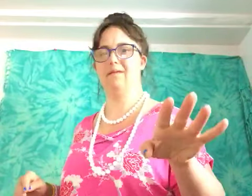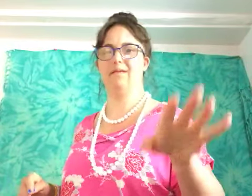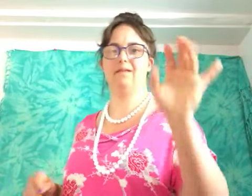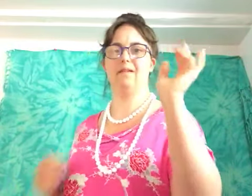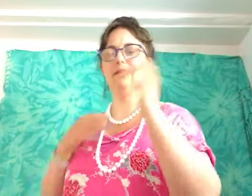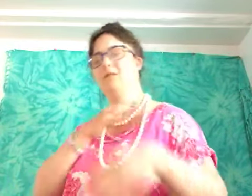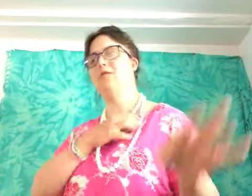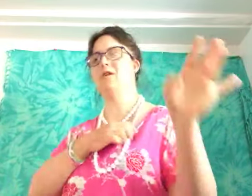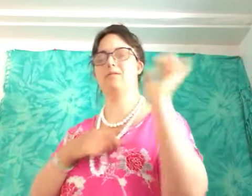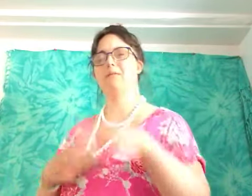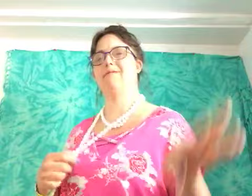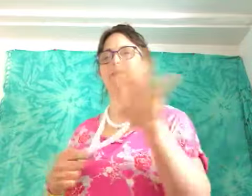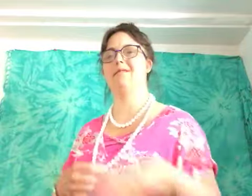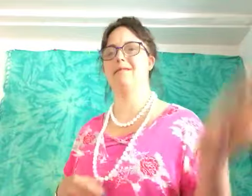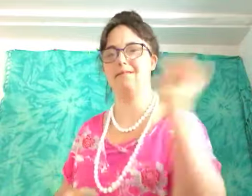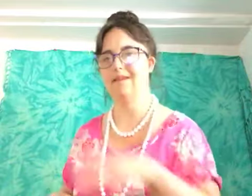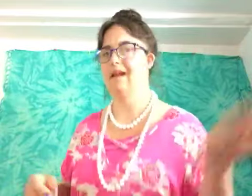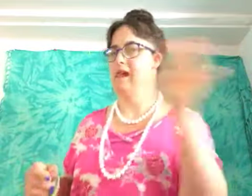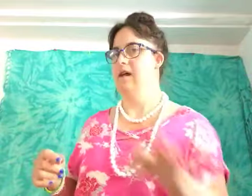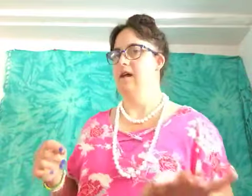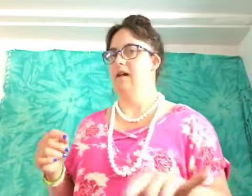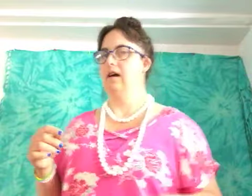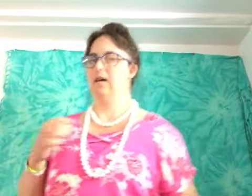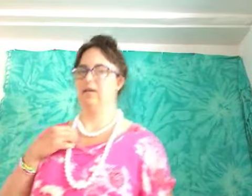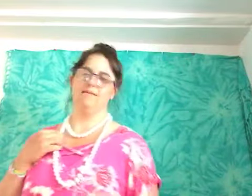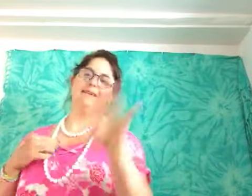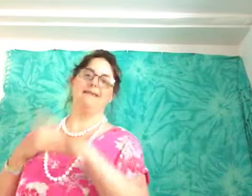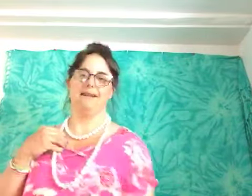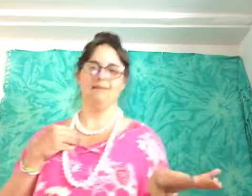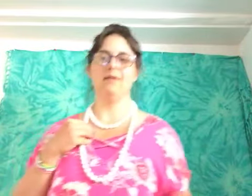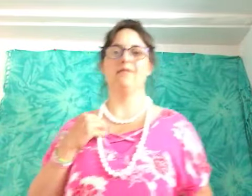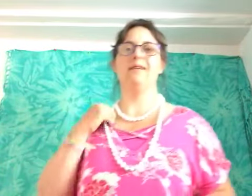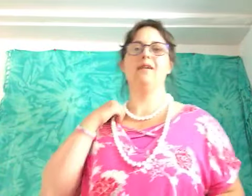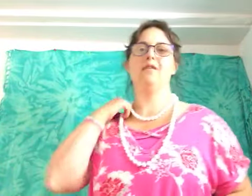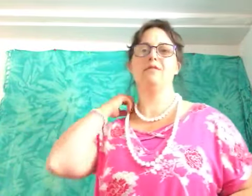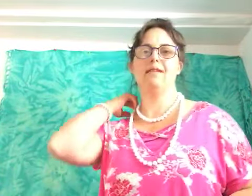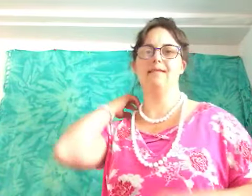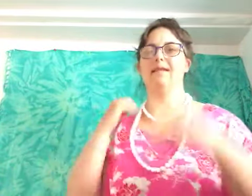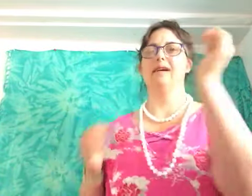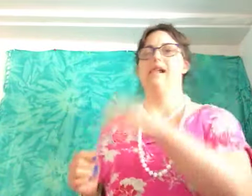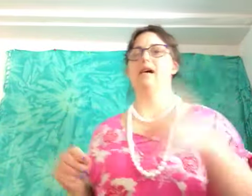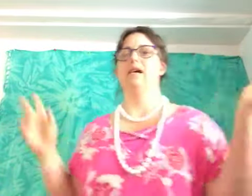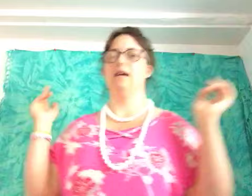go to other people's videos and uh say nice things about their videos and uh